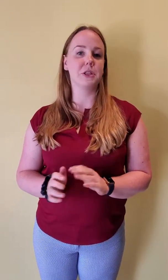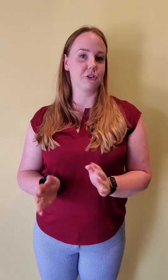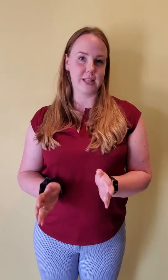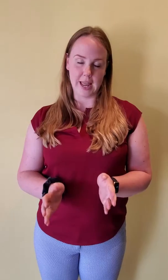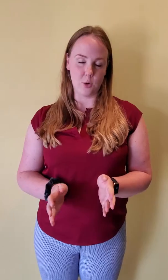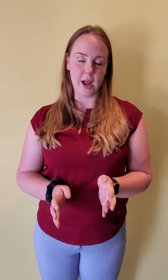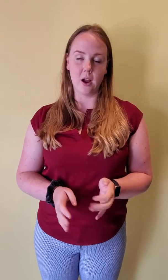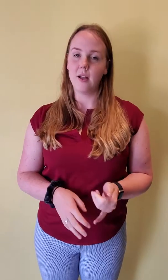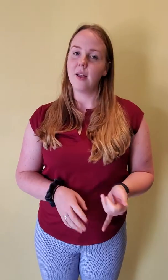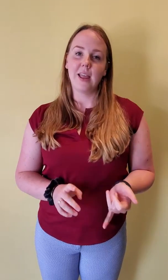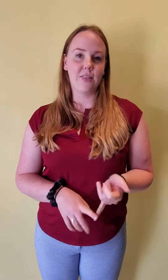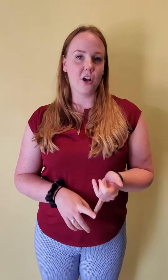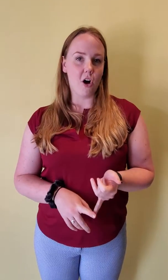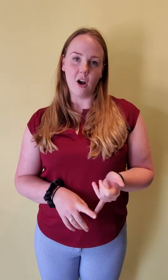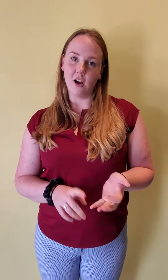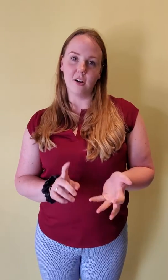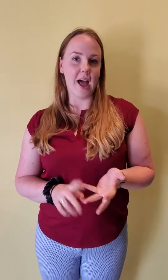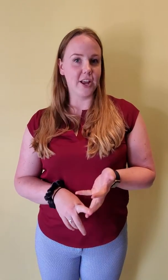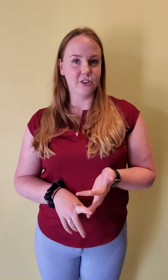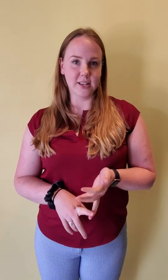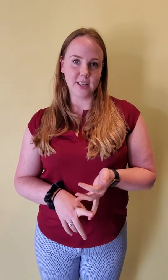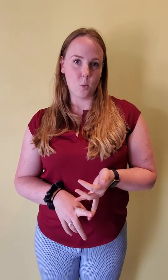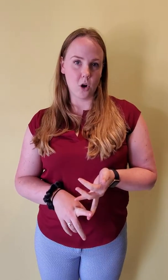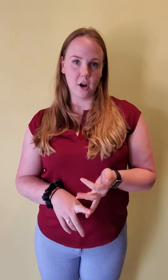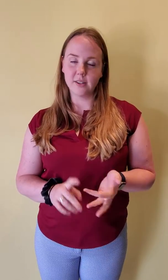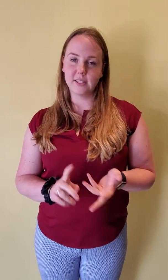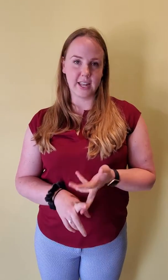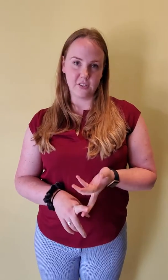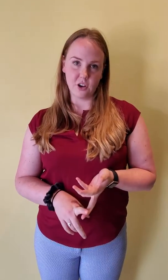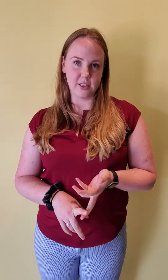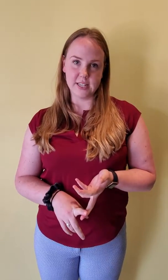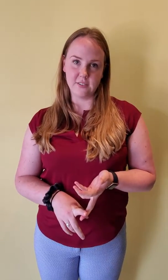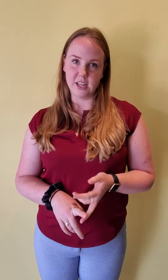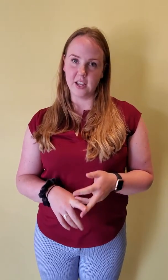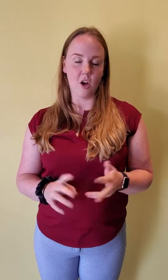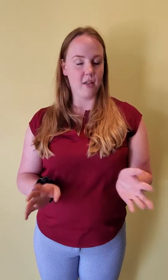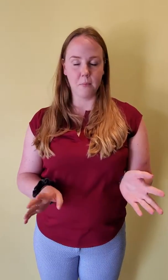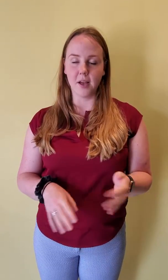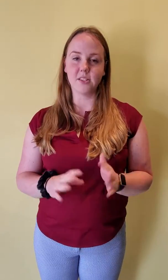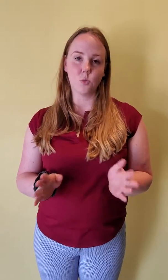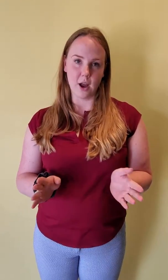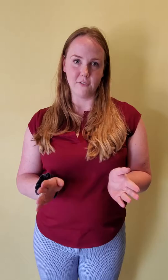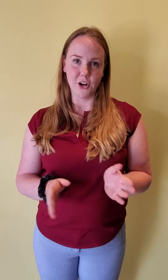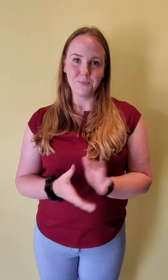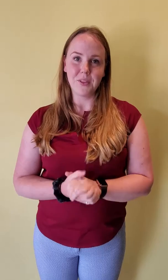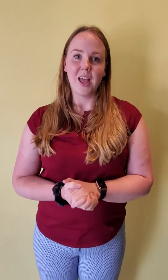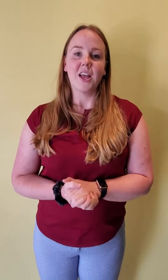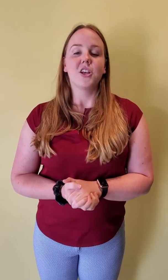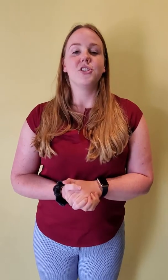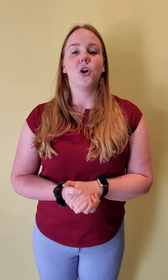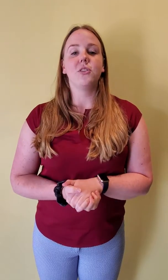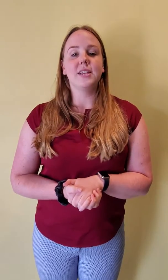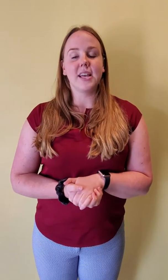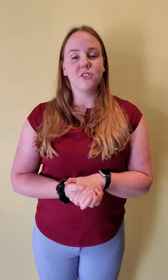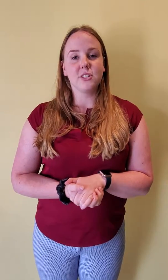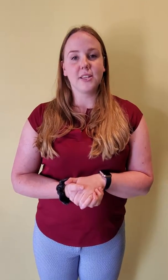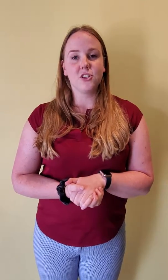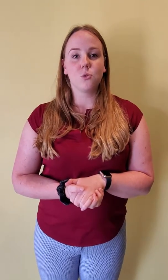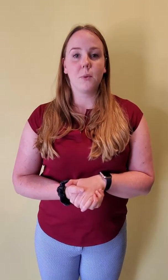literally anywhere in the car, at your desk at work, sitting in front of the TV, on the bus, wherever. So these exercises are what we